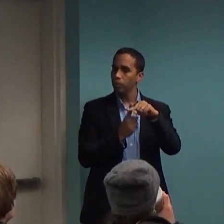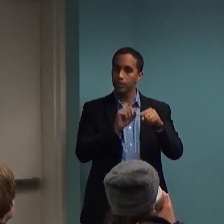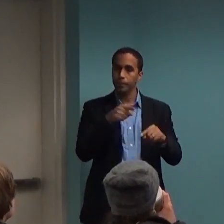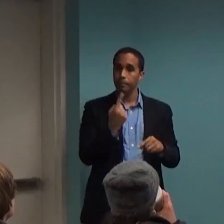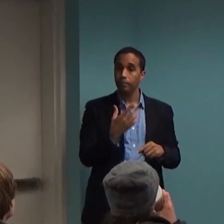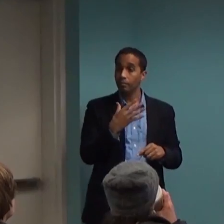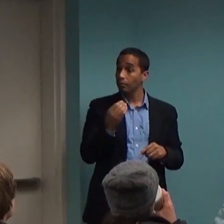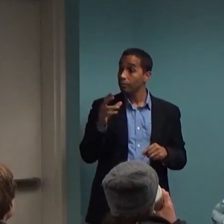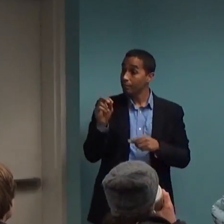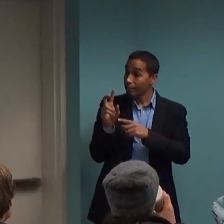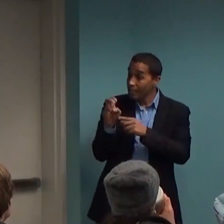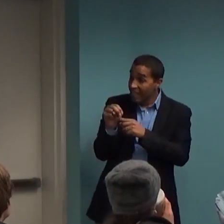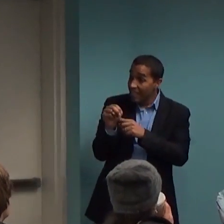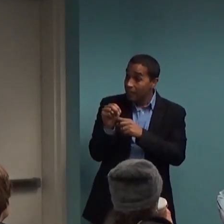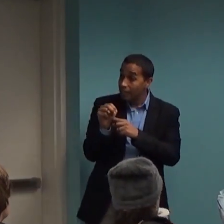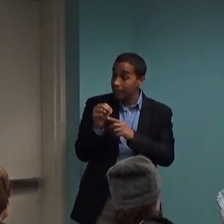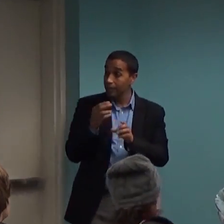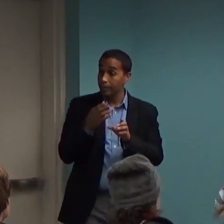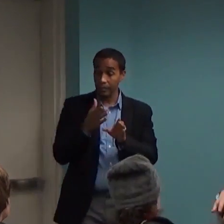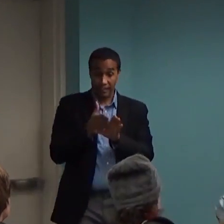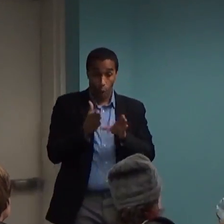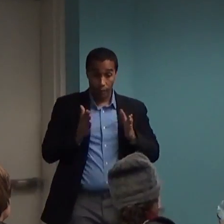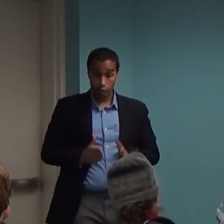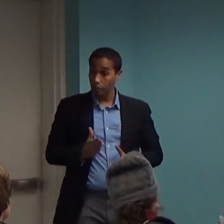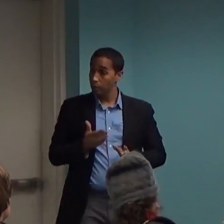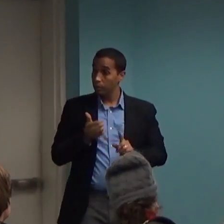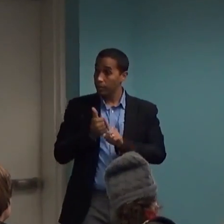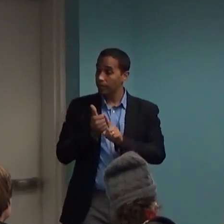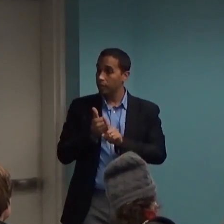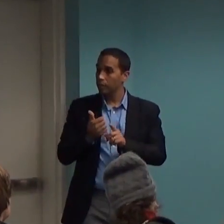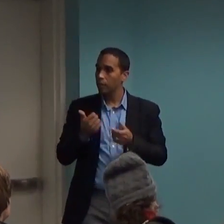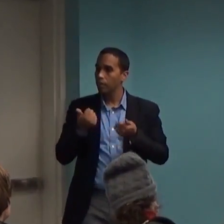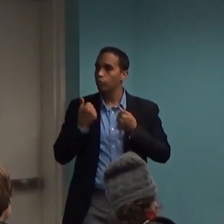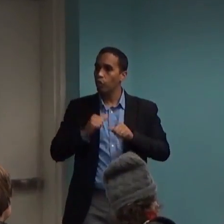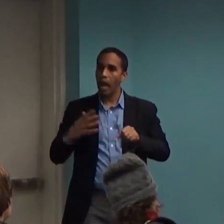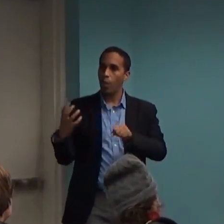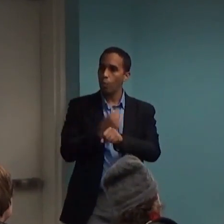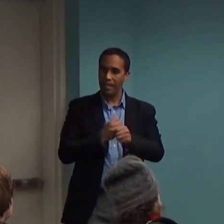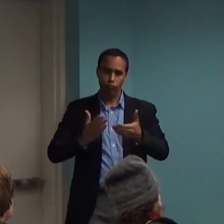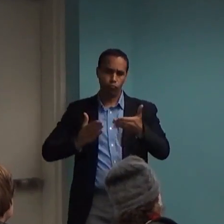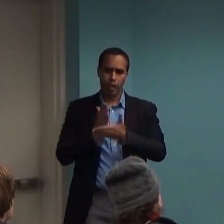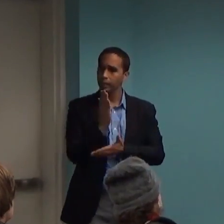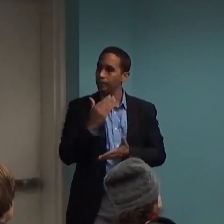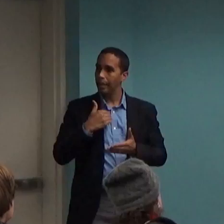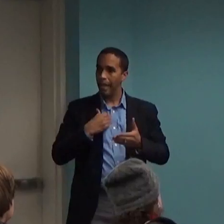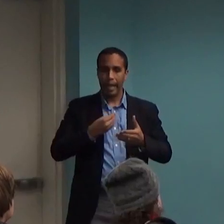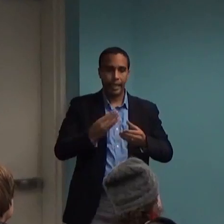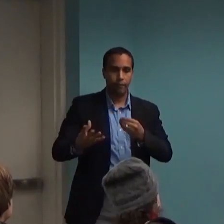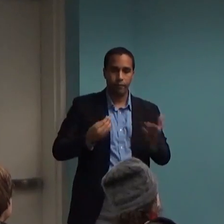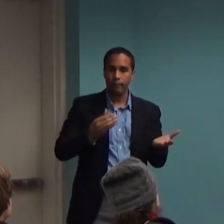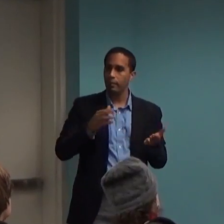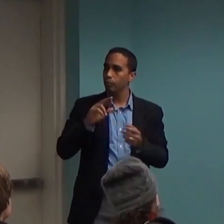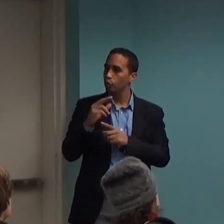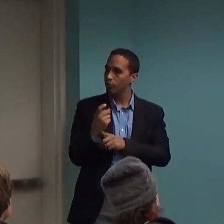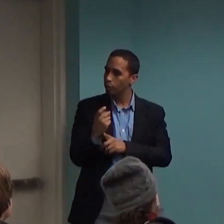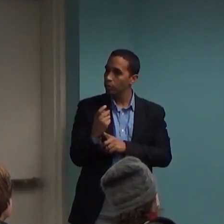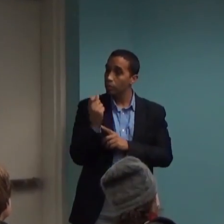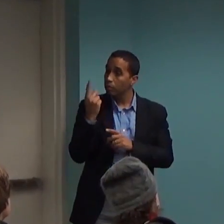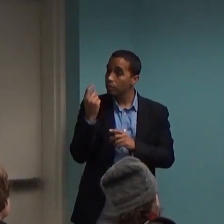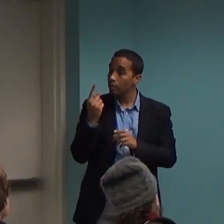trying to get the right to prescribe. So here's a group of people whose main professional activity is not prescribing,